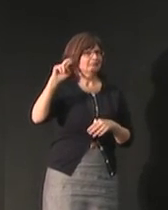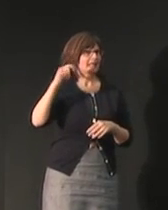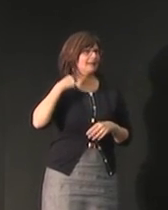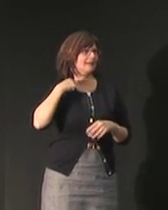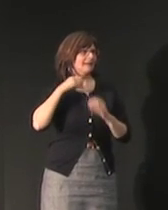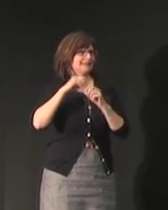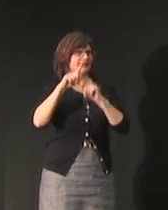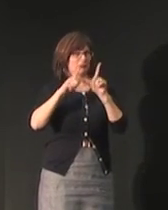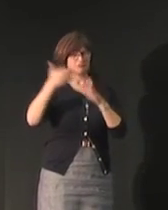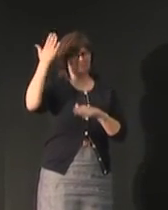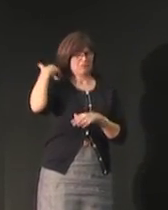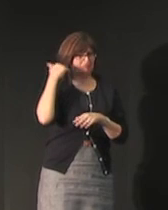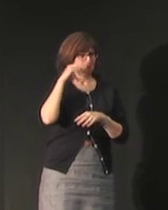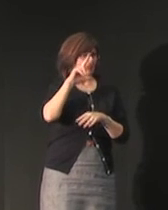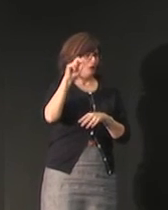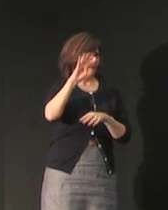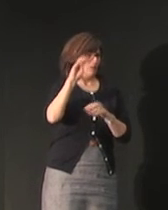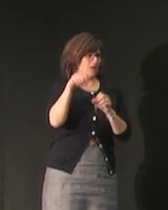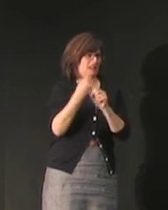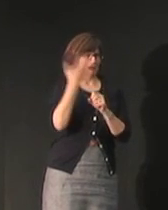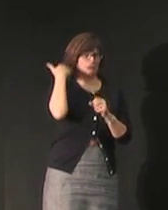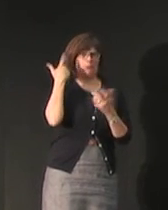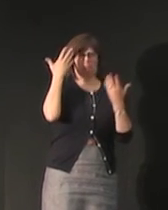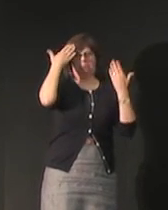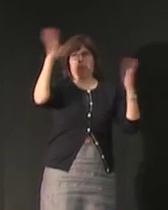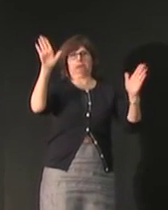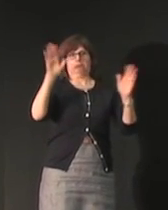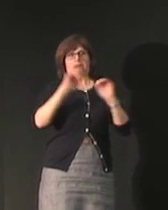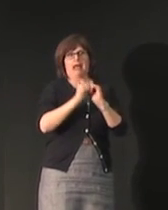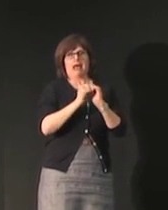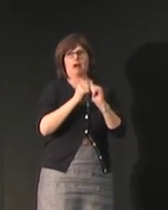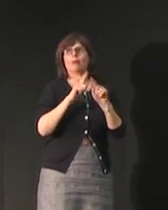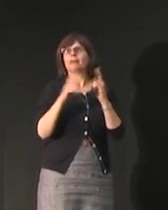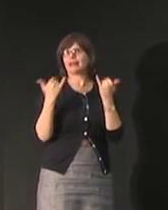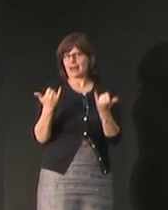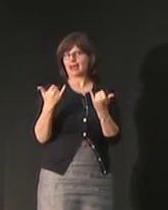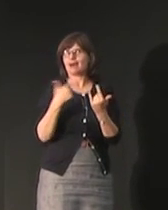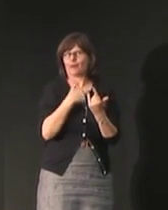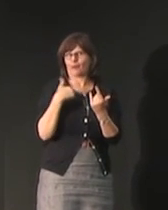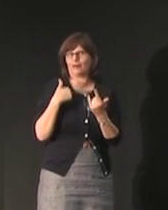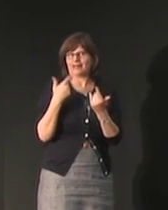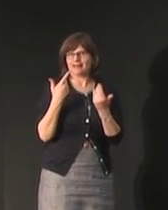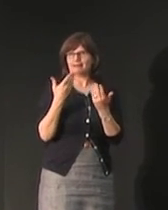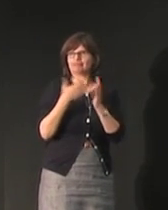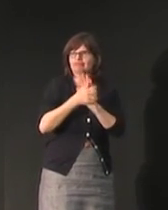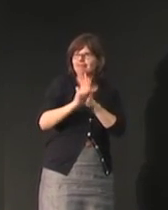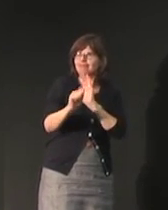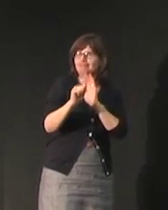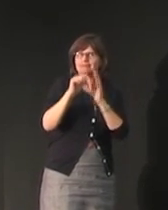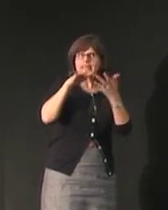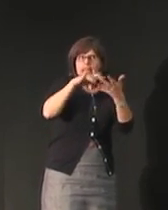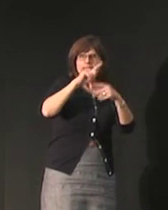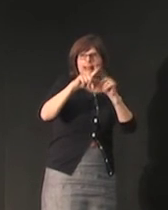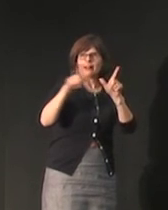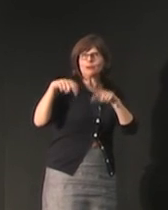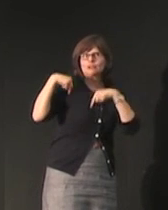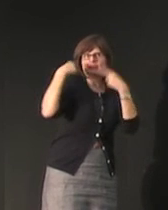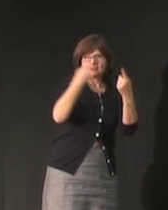we now know how to describe accents in sign language which we didn't know how to do 30 or 40 years ago but we are becoming skilled as we